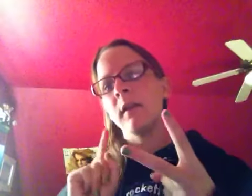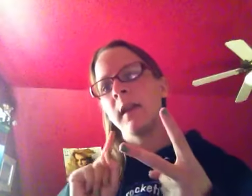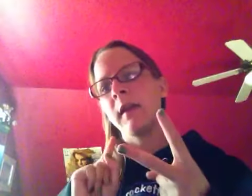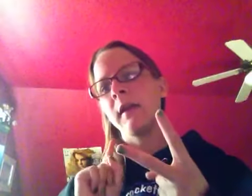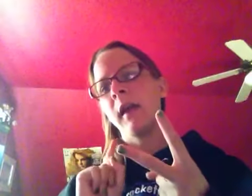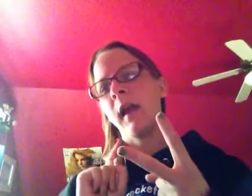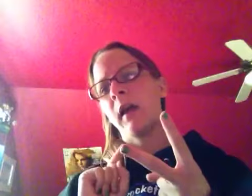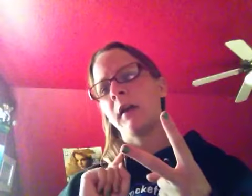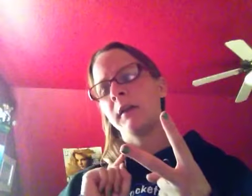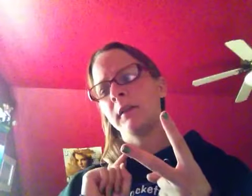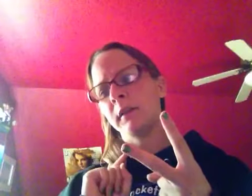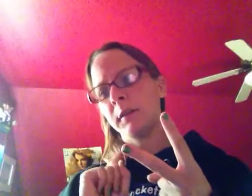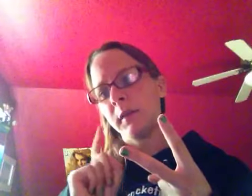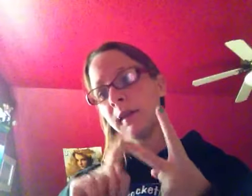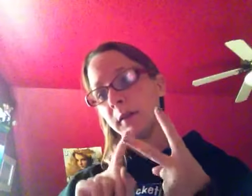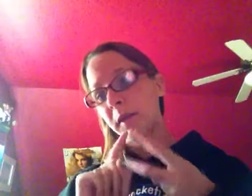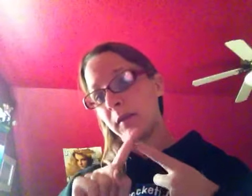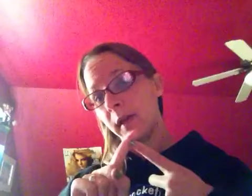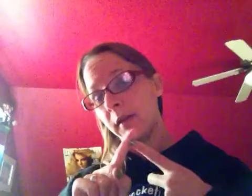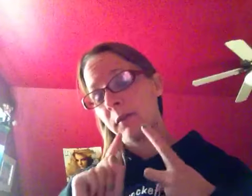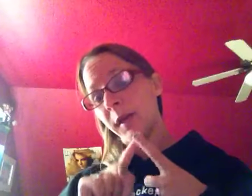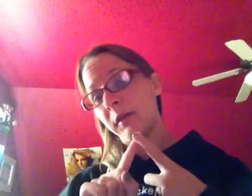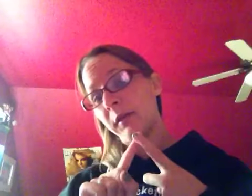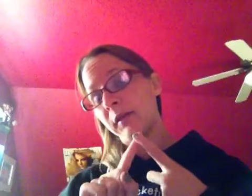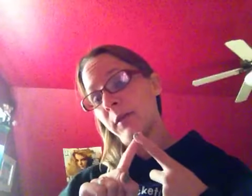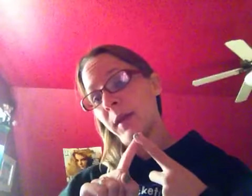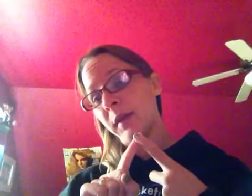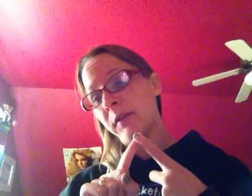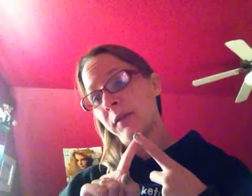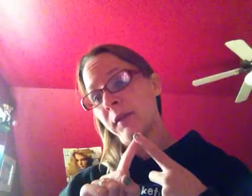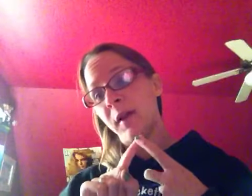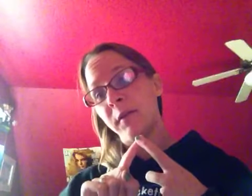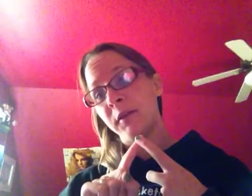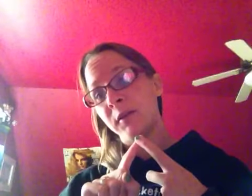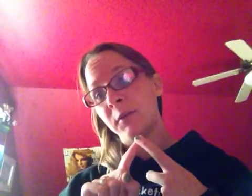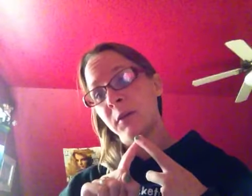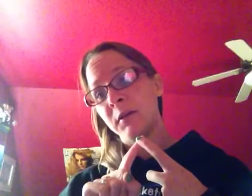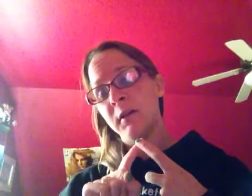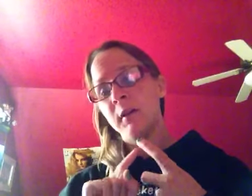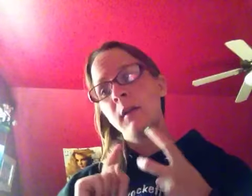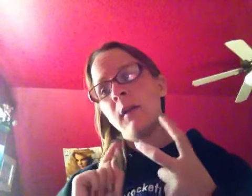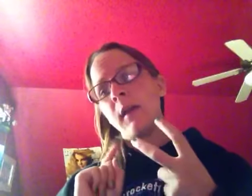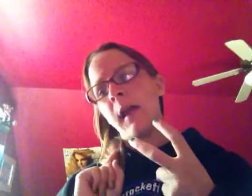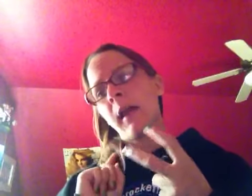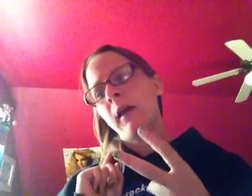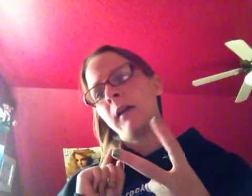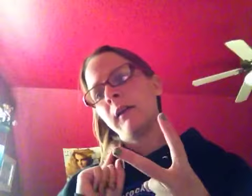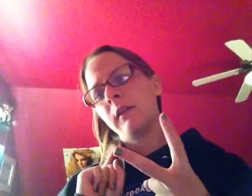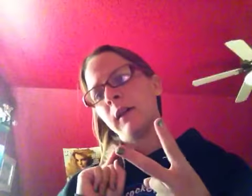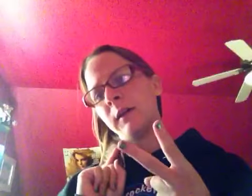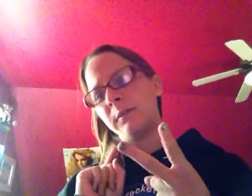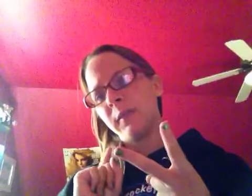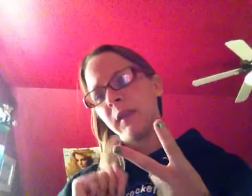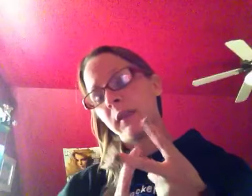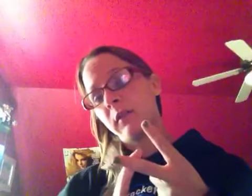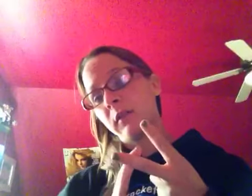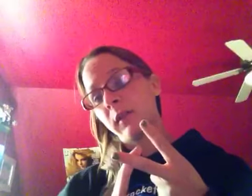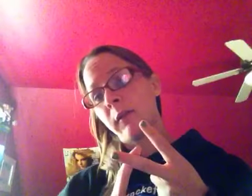there and you get to be creative paint and paint your own stuff which is cool and um you get to choose like